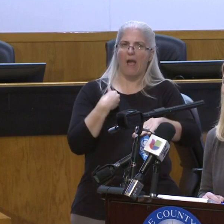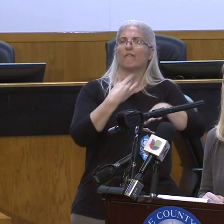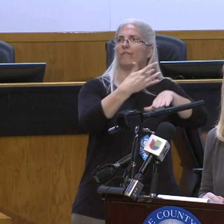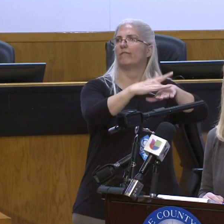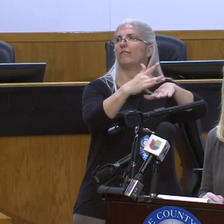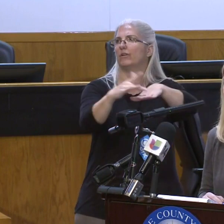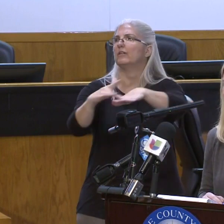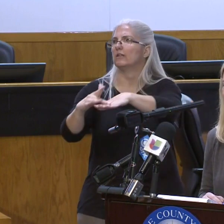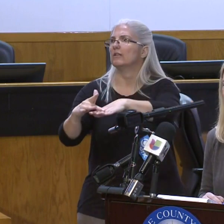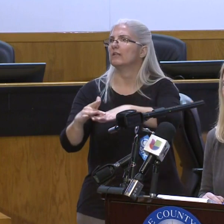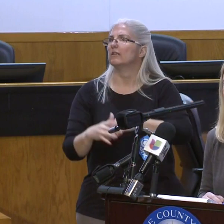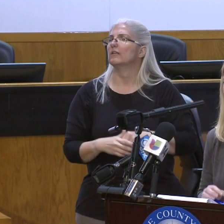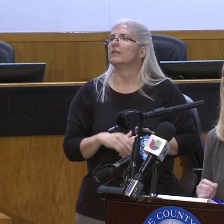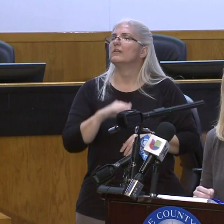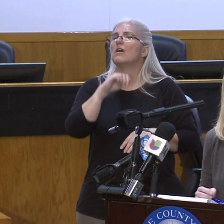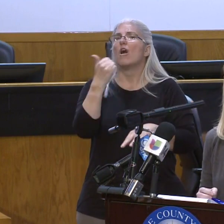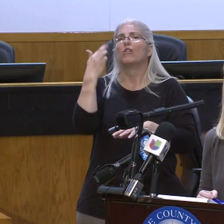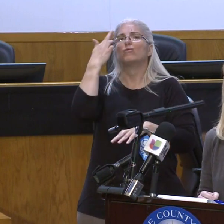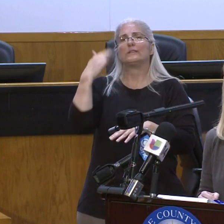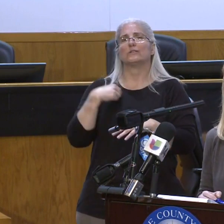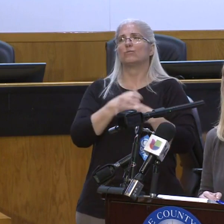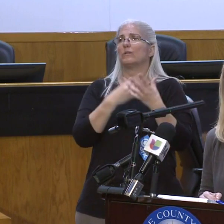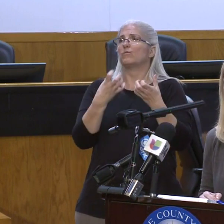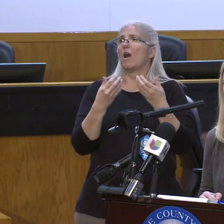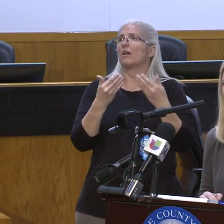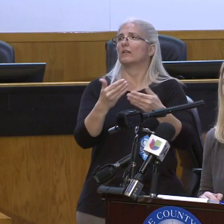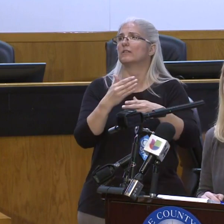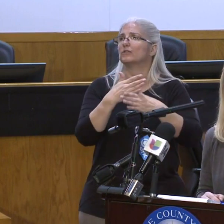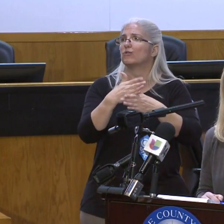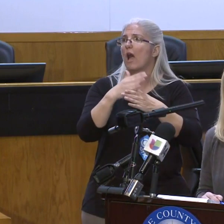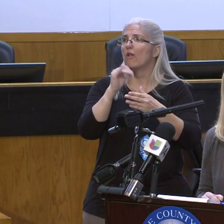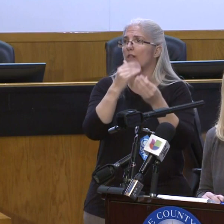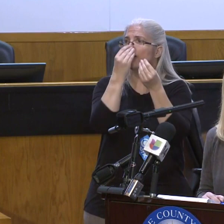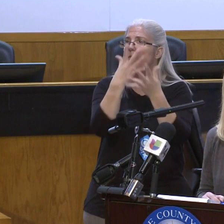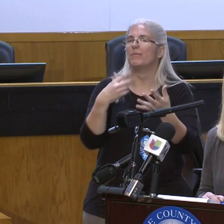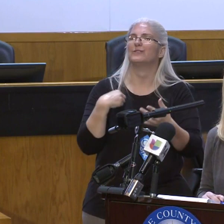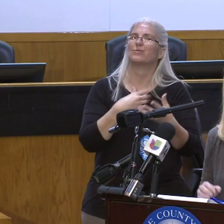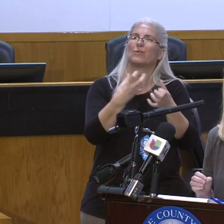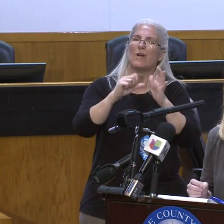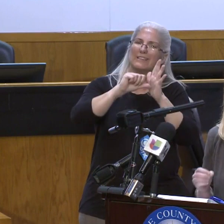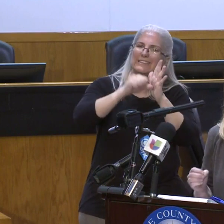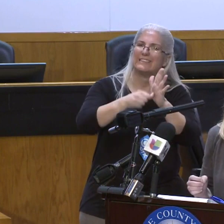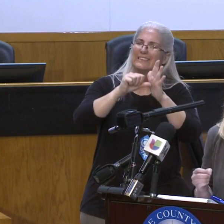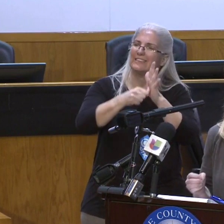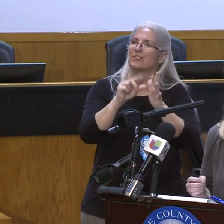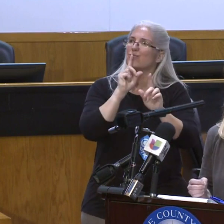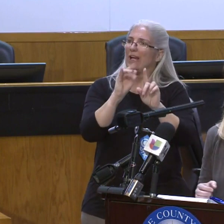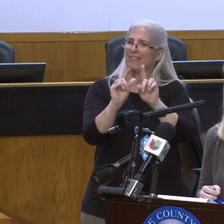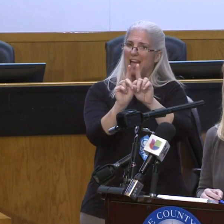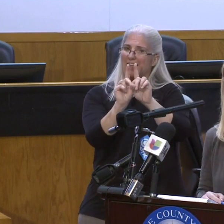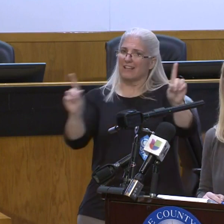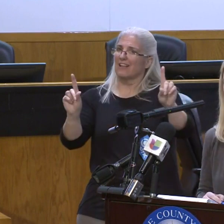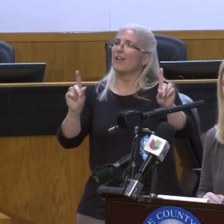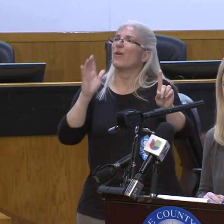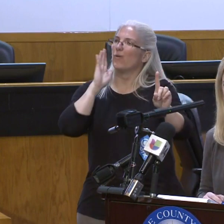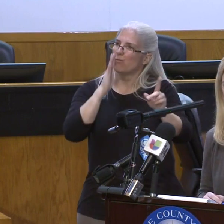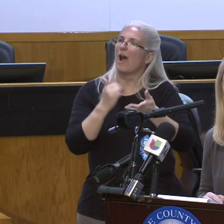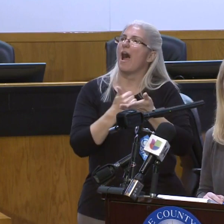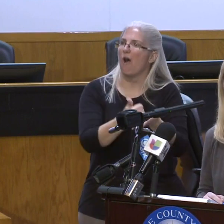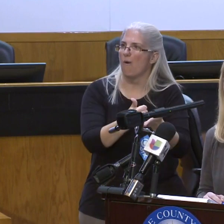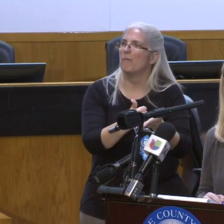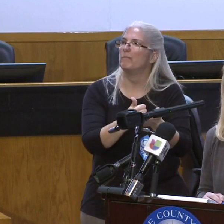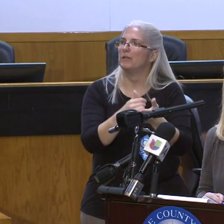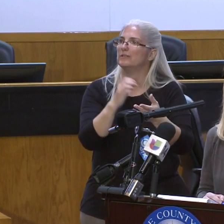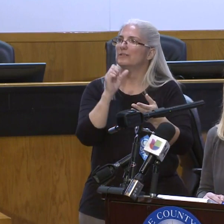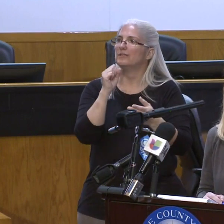data is to highlight the importance of the social distancing order. With each additional efforts towards social distancing,